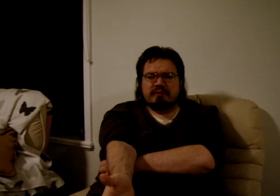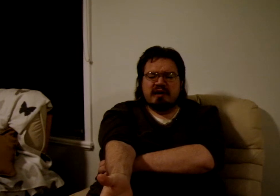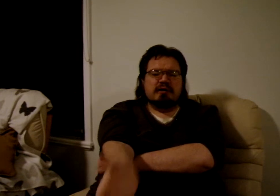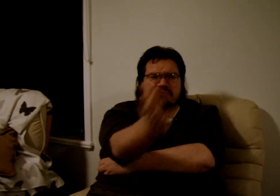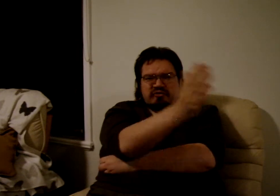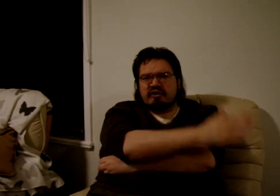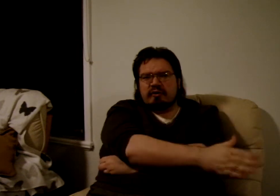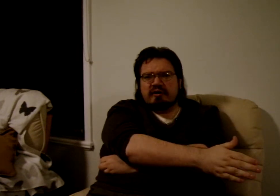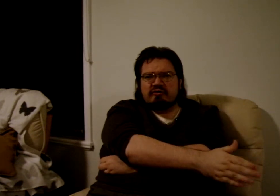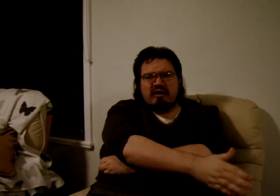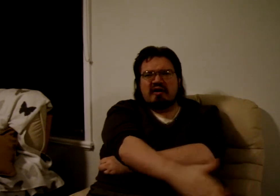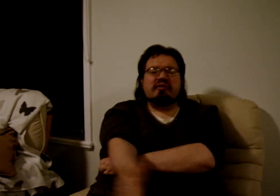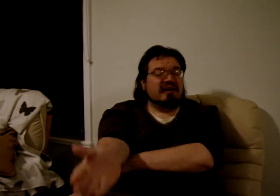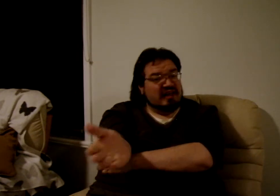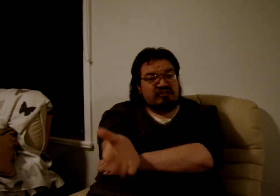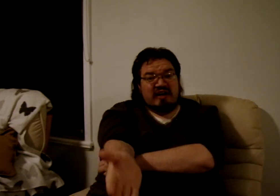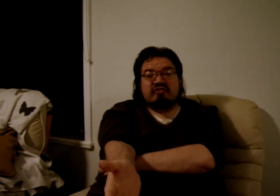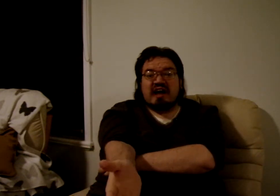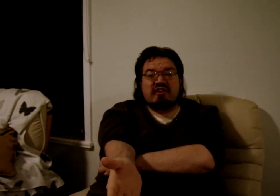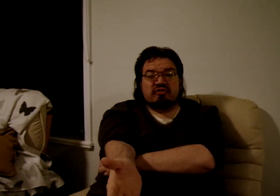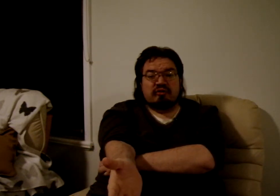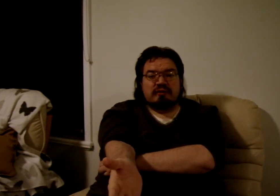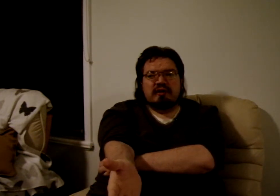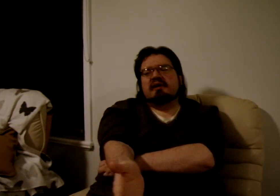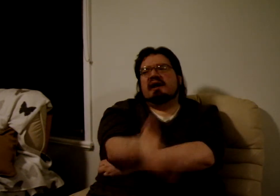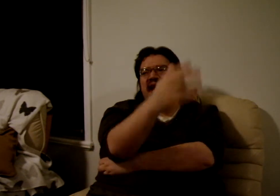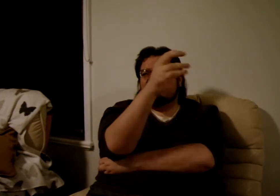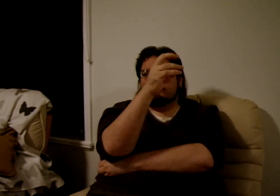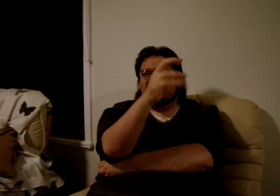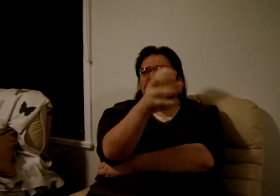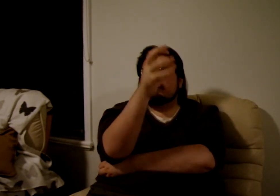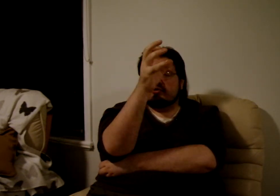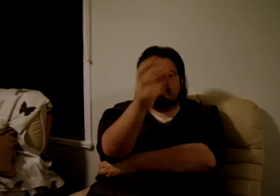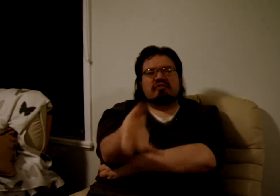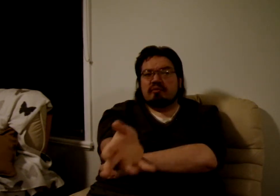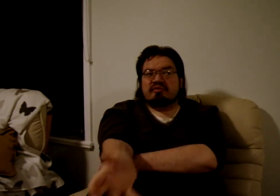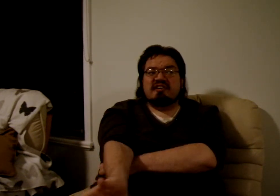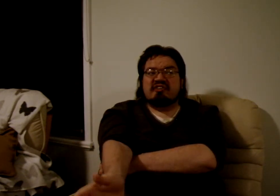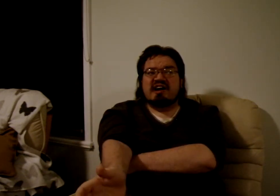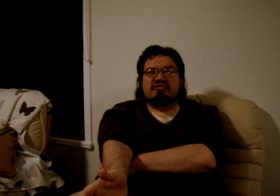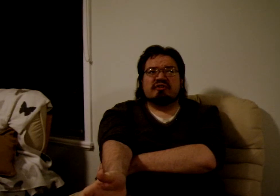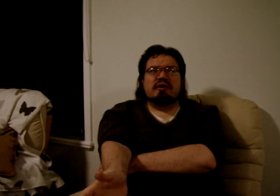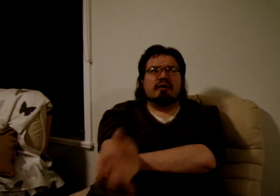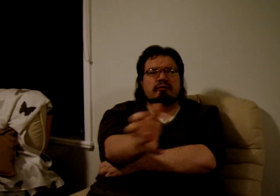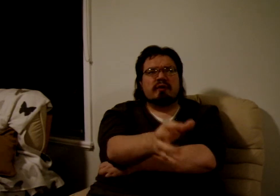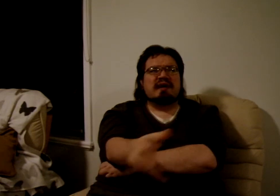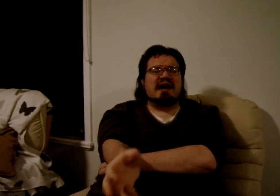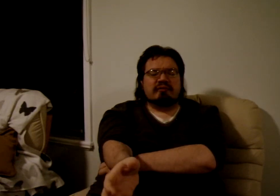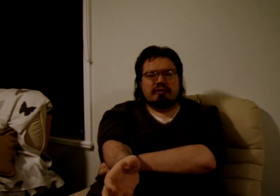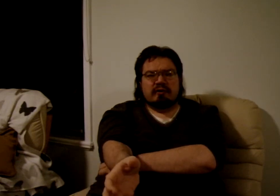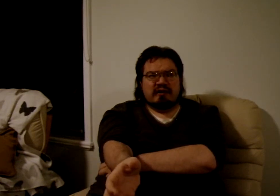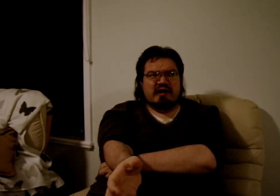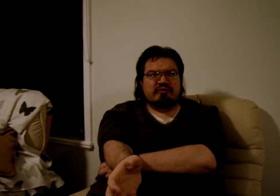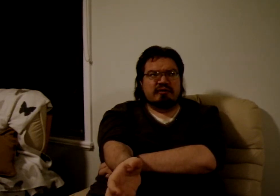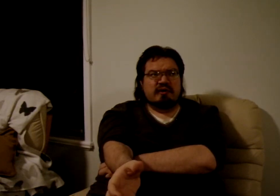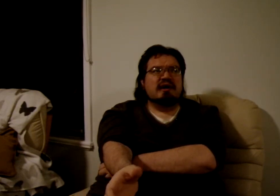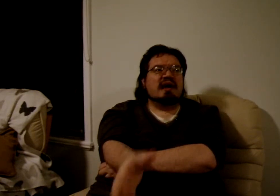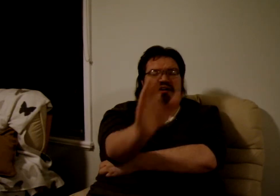Much like Oregon Trail, it's educational. And it gives you a sense of appreciation of what you have in your own life. And it